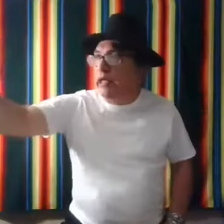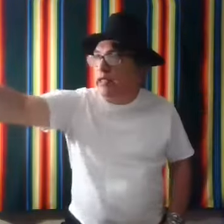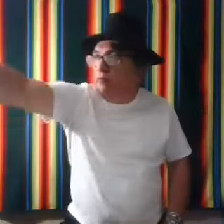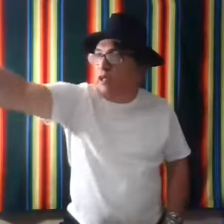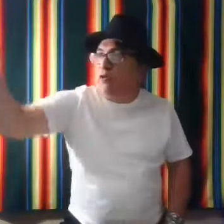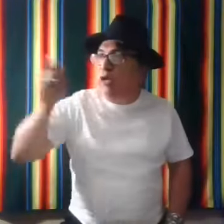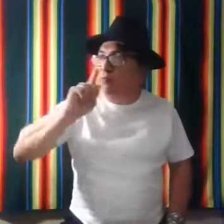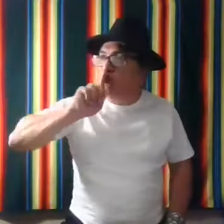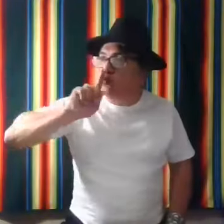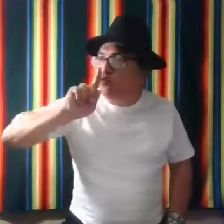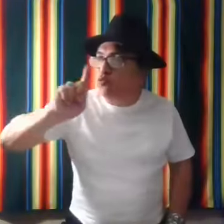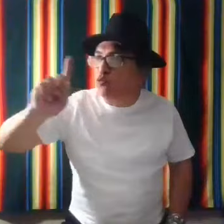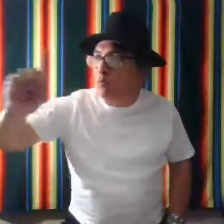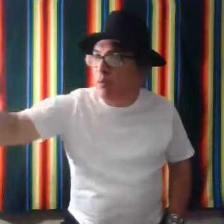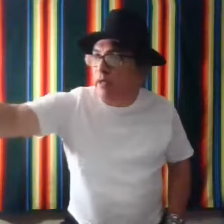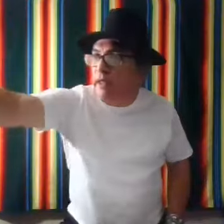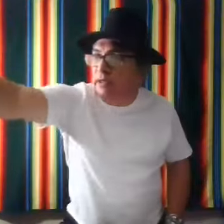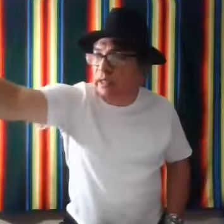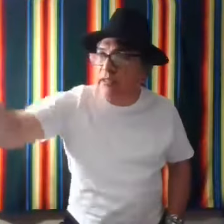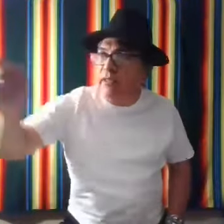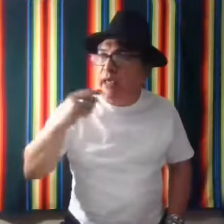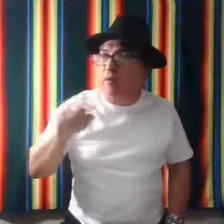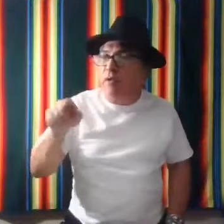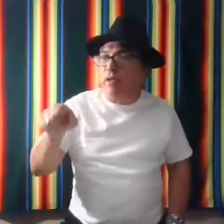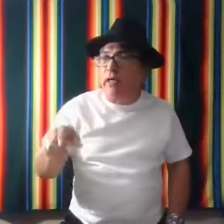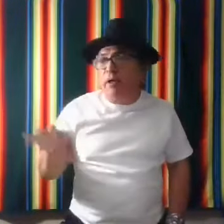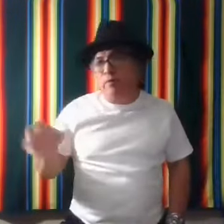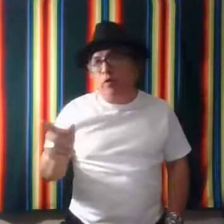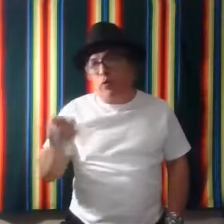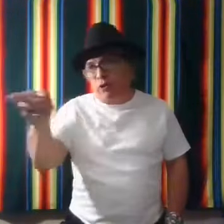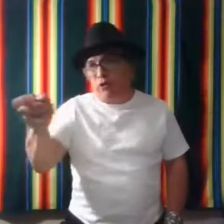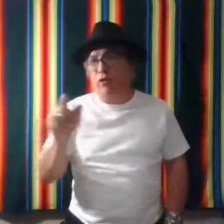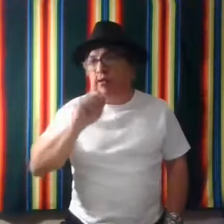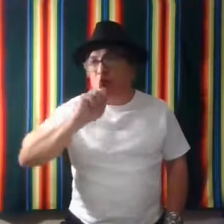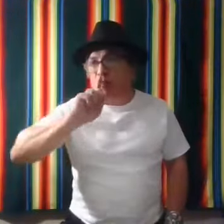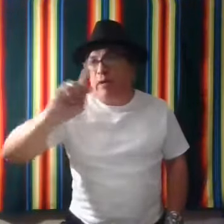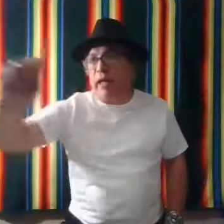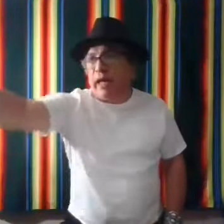take that finger out from your mouth. That's, that's name. Like, um, what is your name?